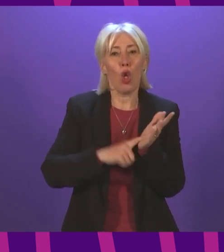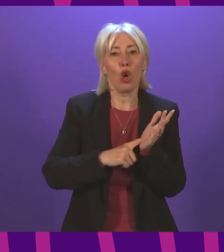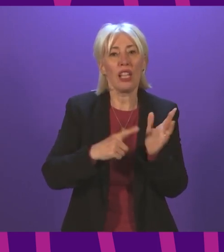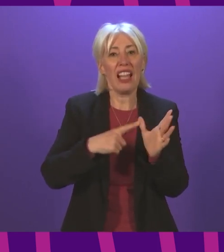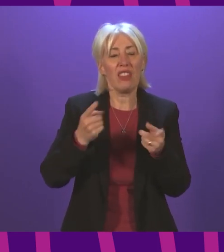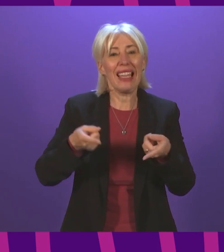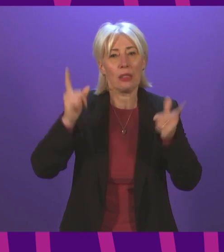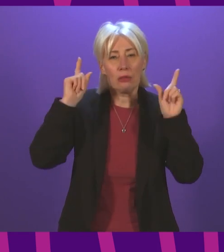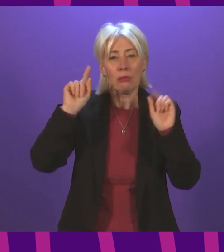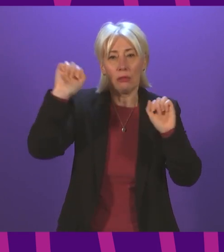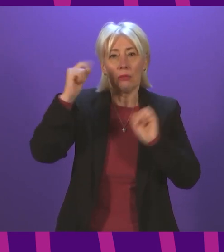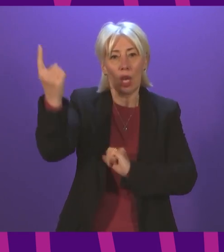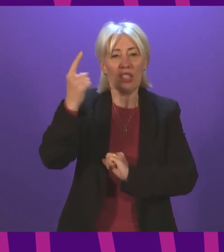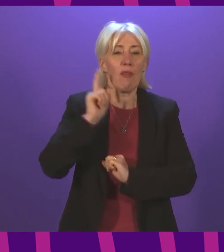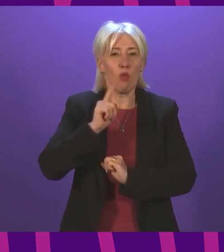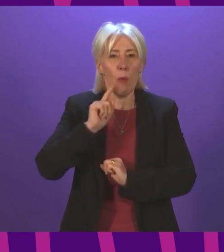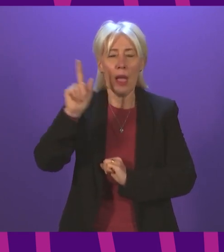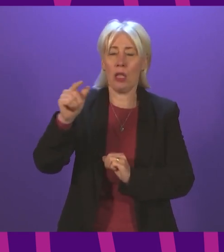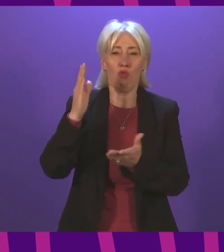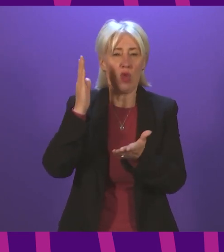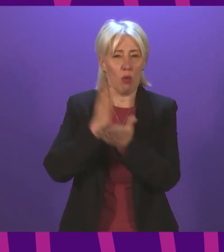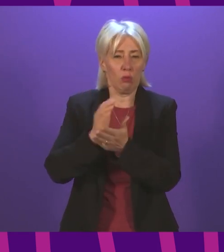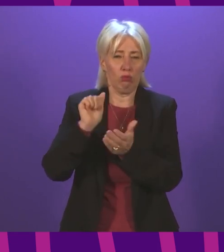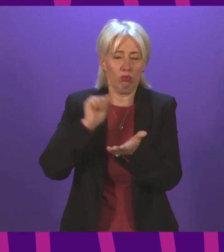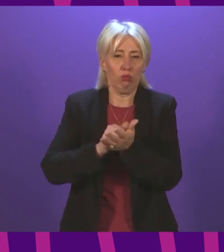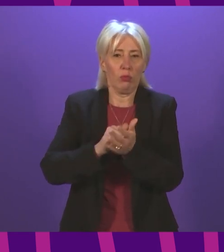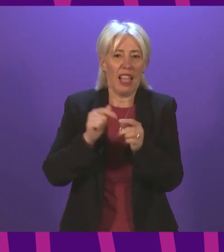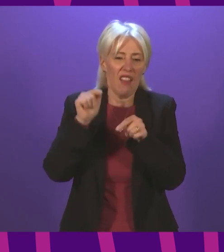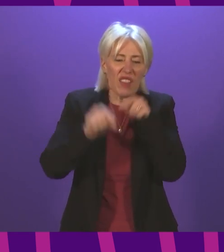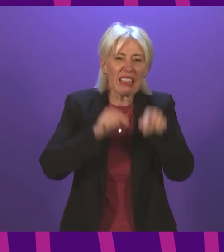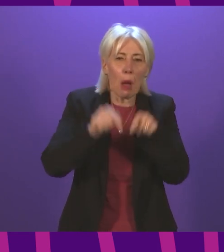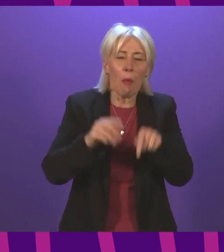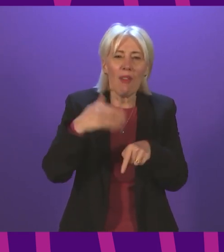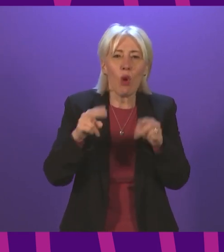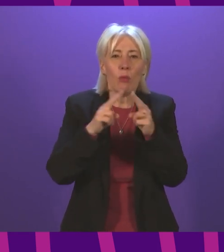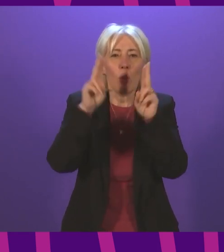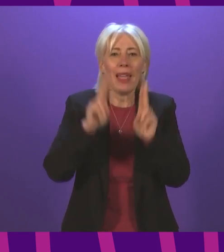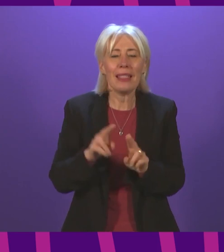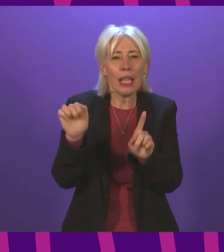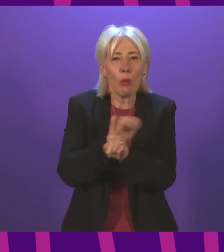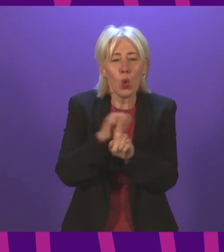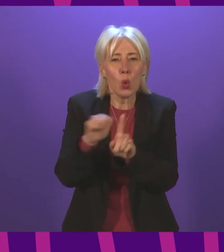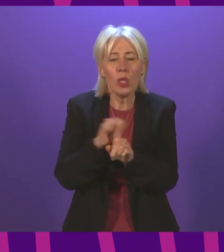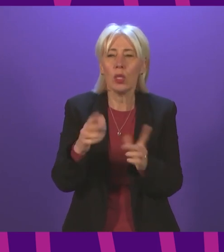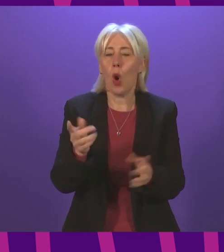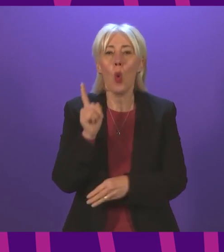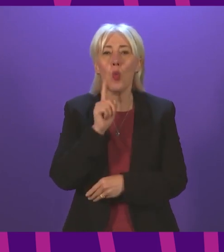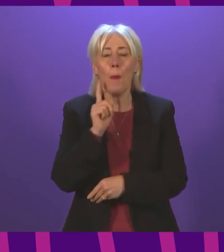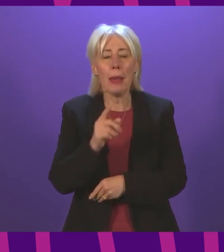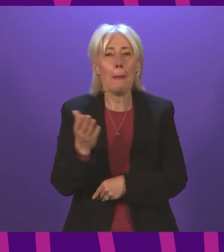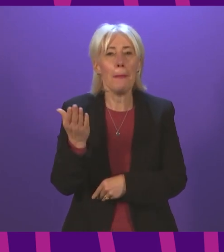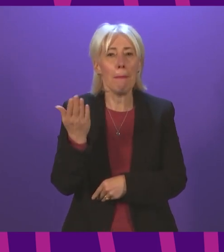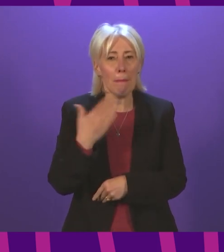her background, has a very strong interest in ensuring that victims of domestic abuse and women who are victims of